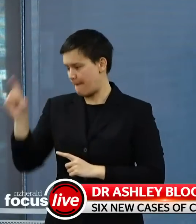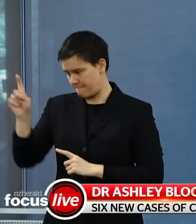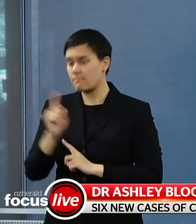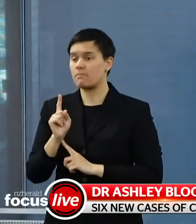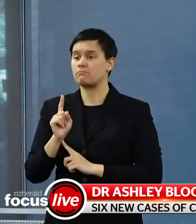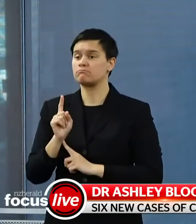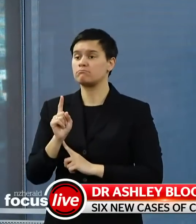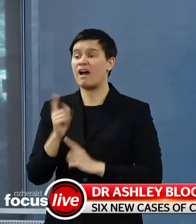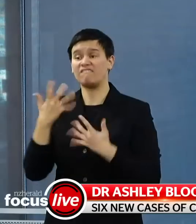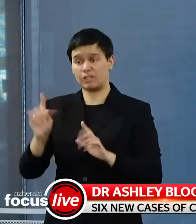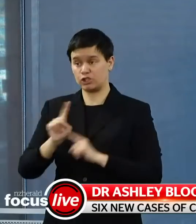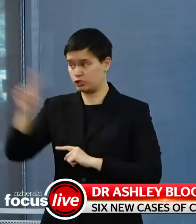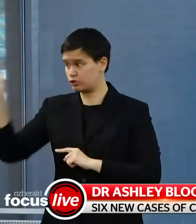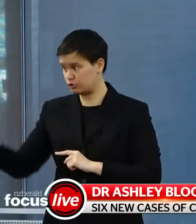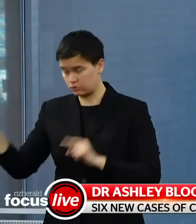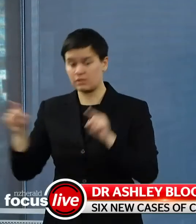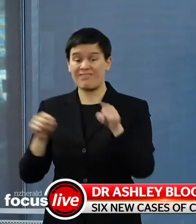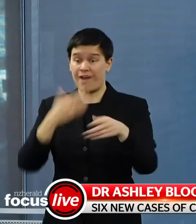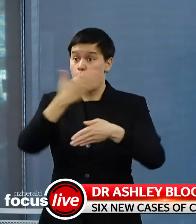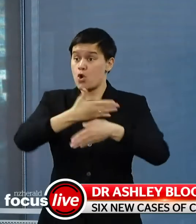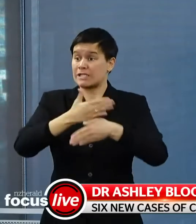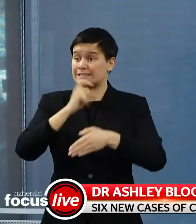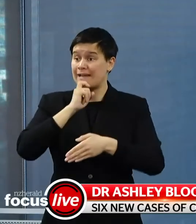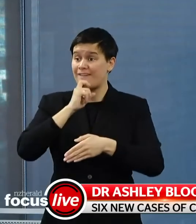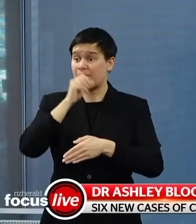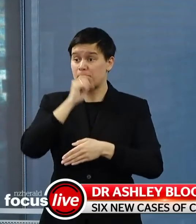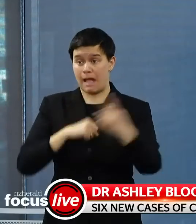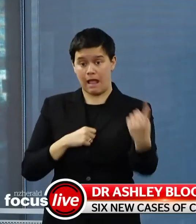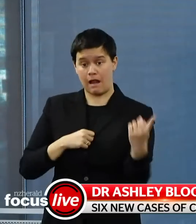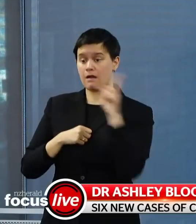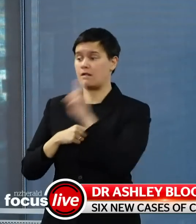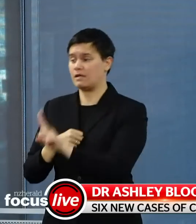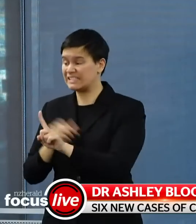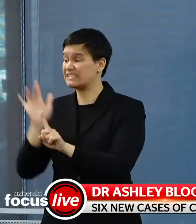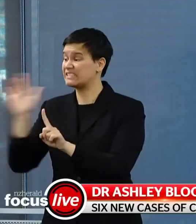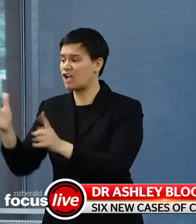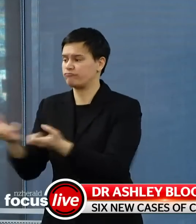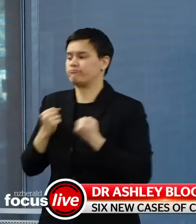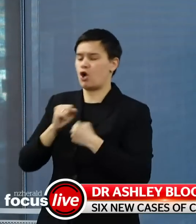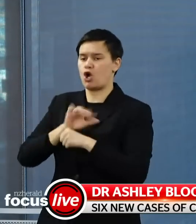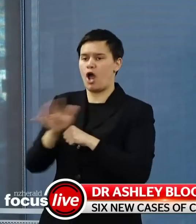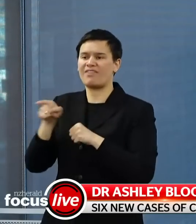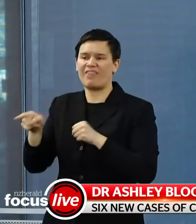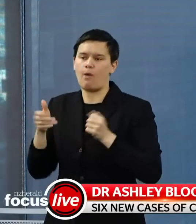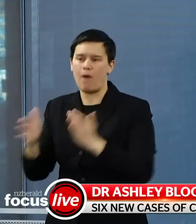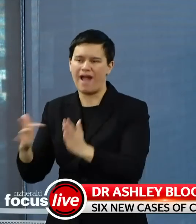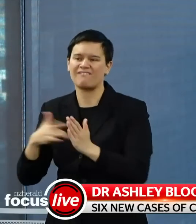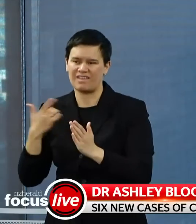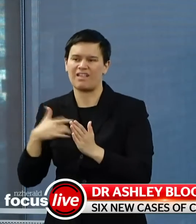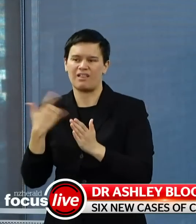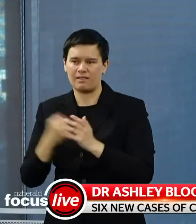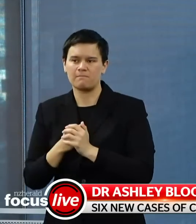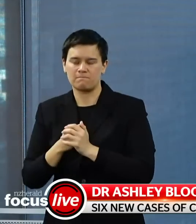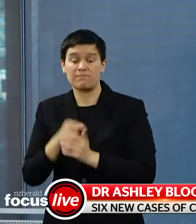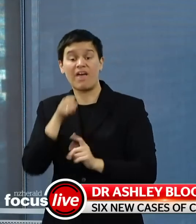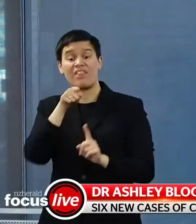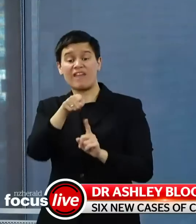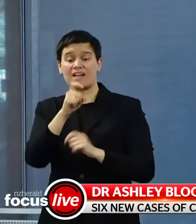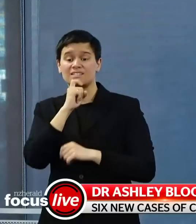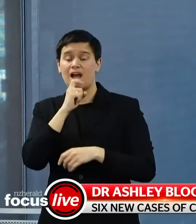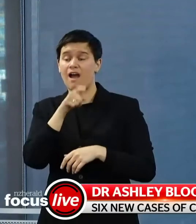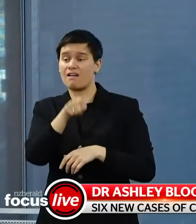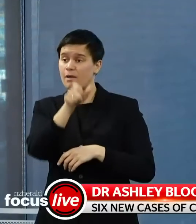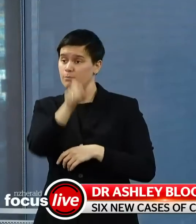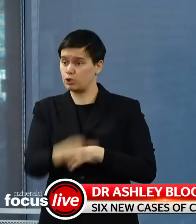positive for COVID-19 is the most likely route of transmission. Widespread testing around the workers contacts including both